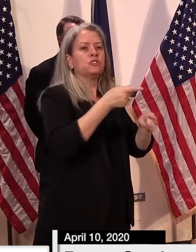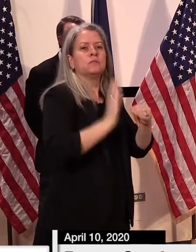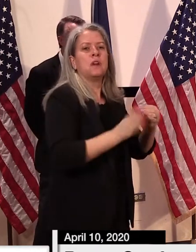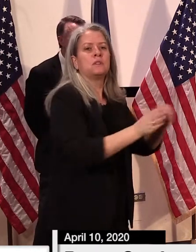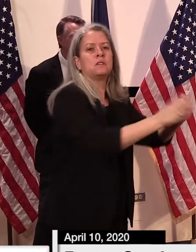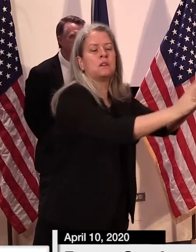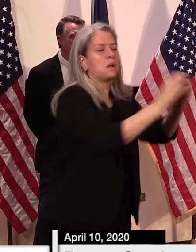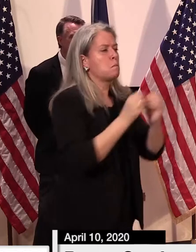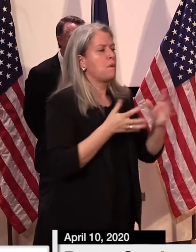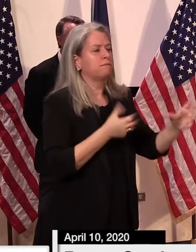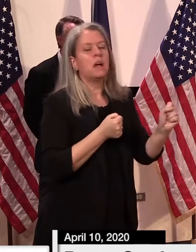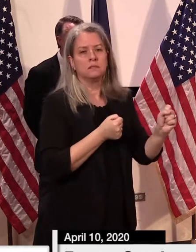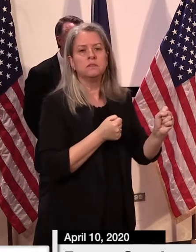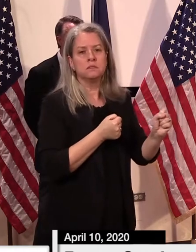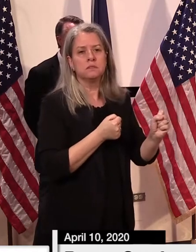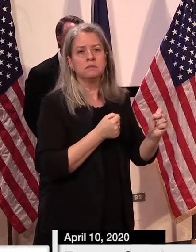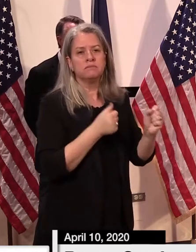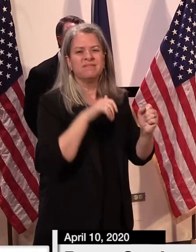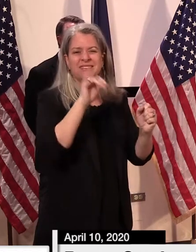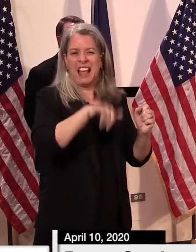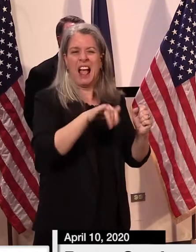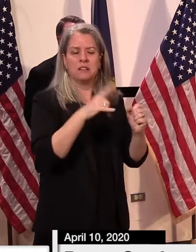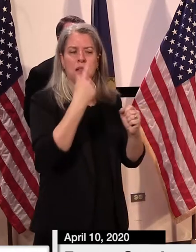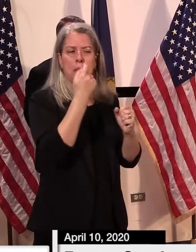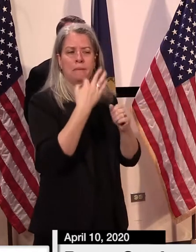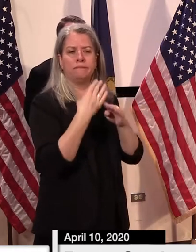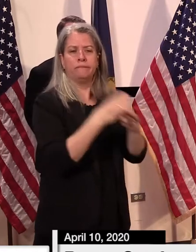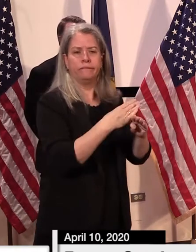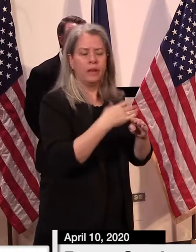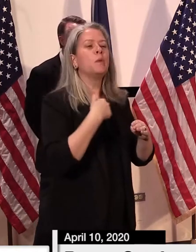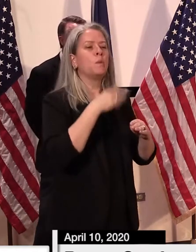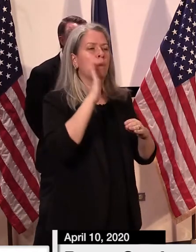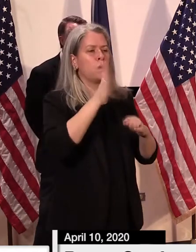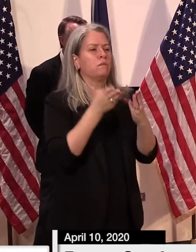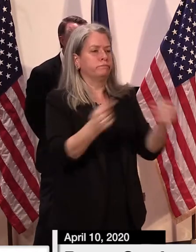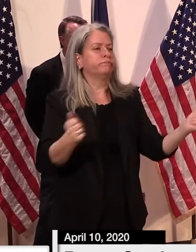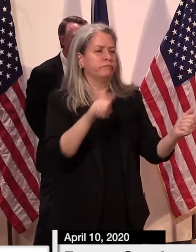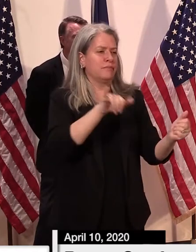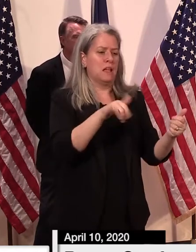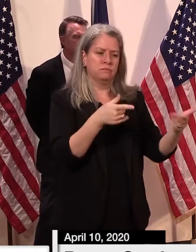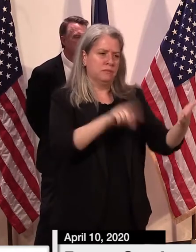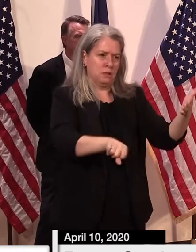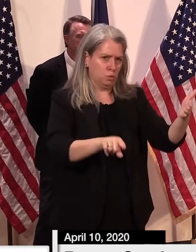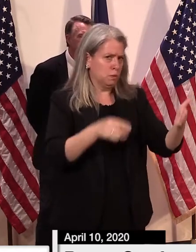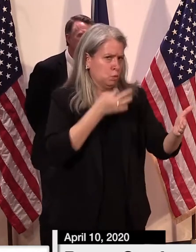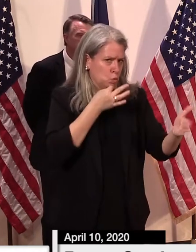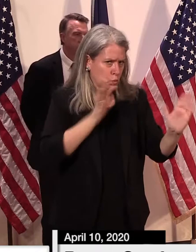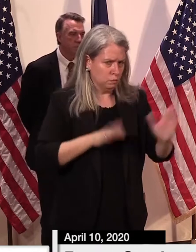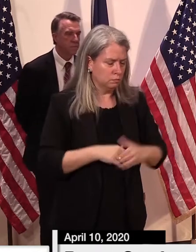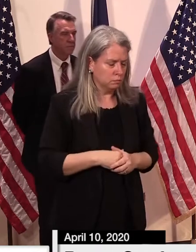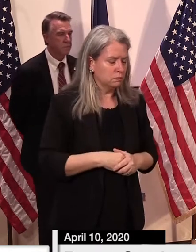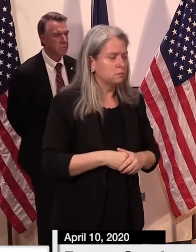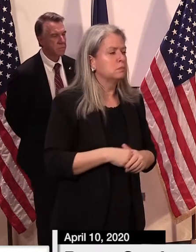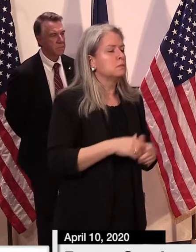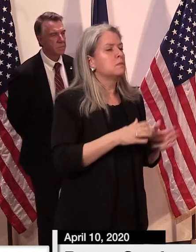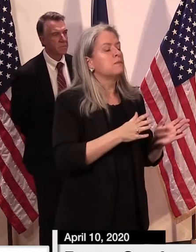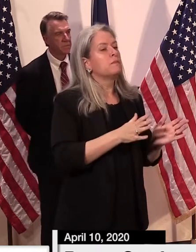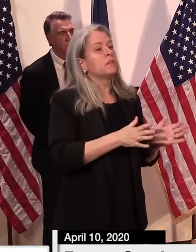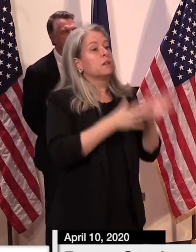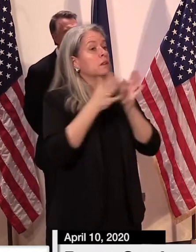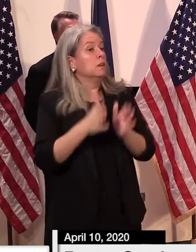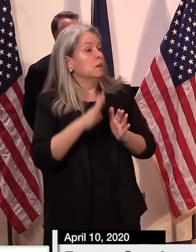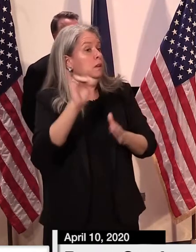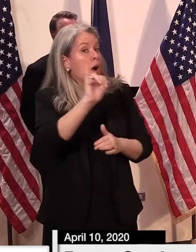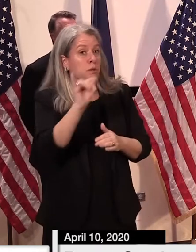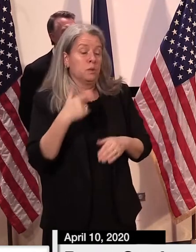issues on claims and getting more benefits out in a more timely manner. One other piece that I want to mention is